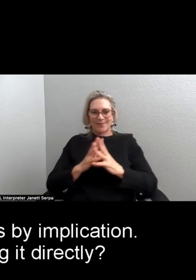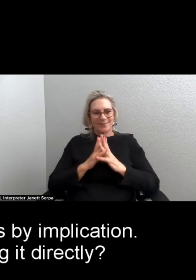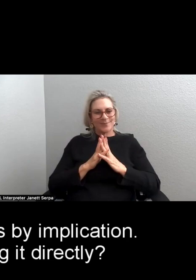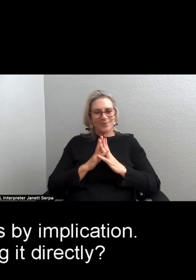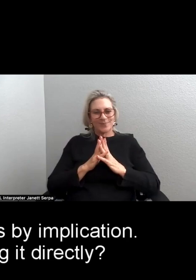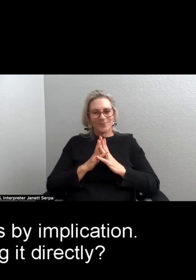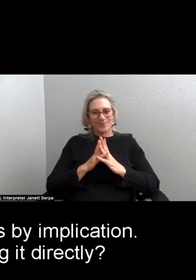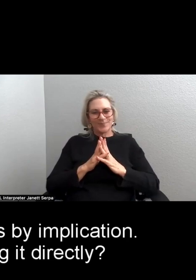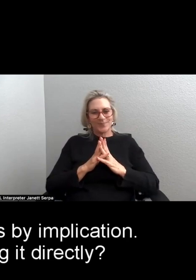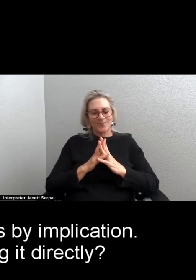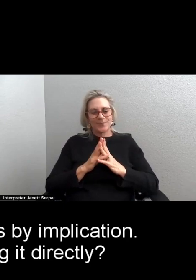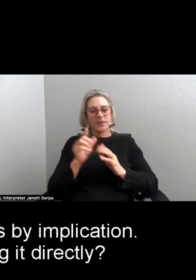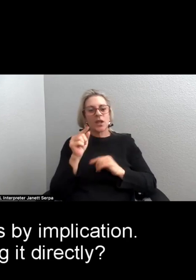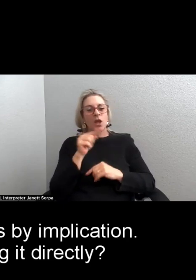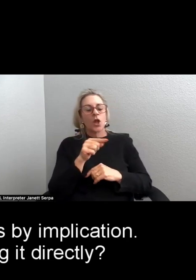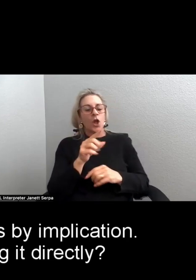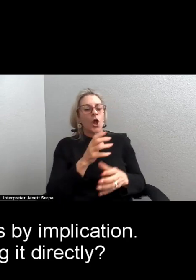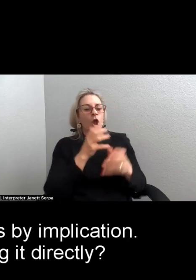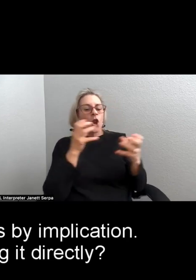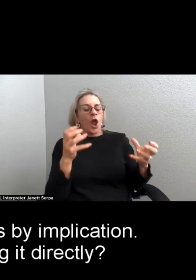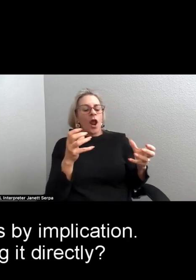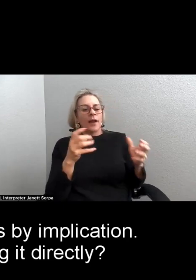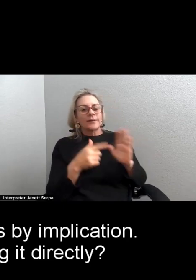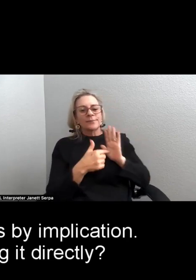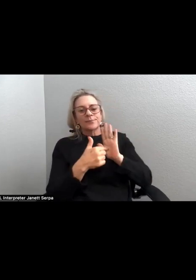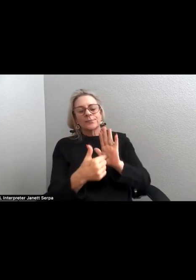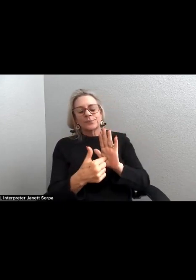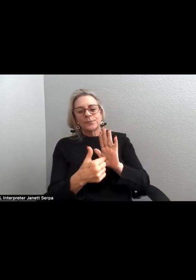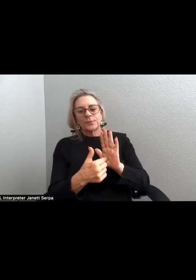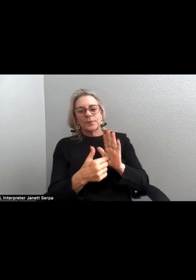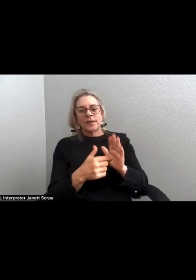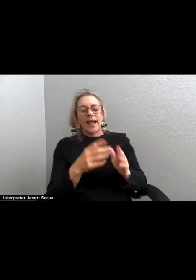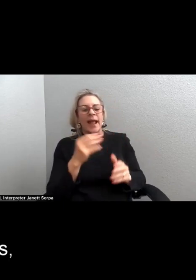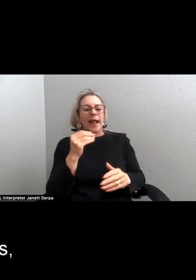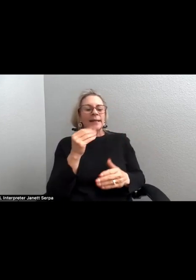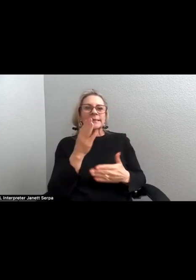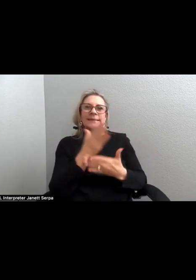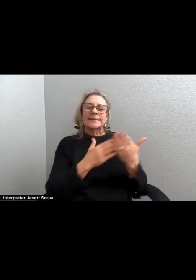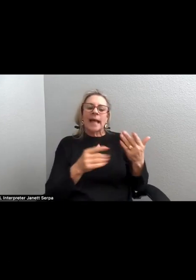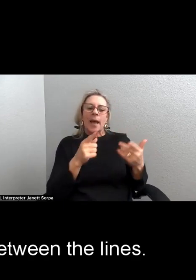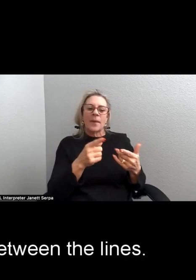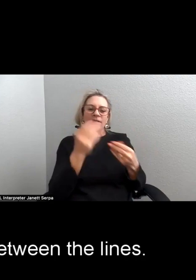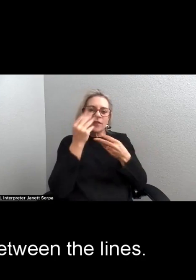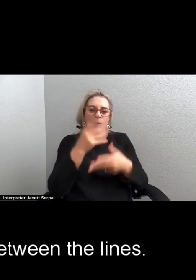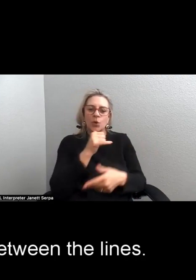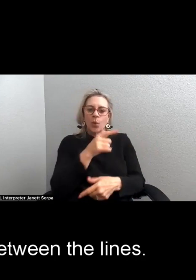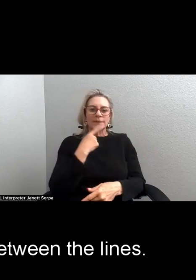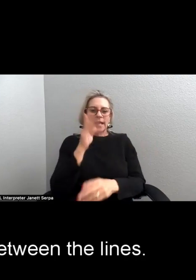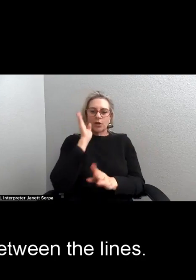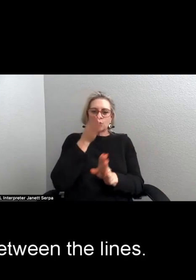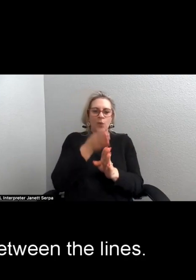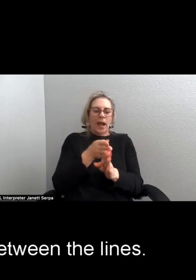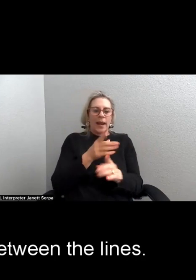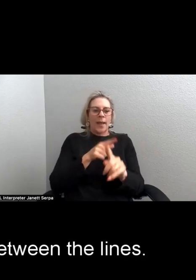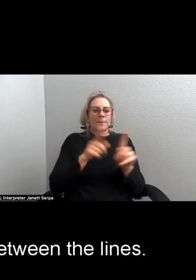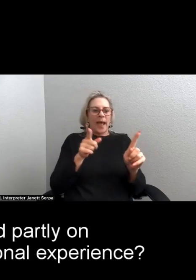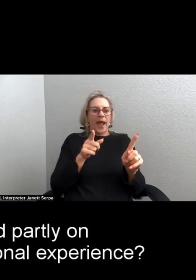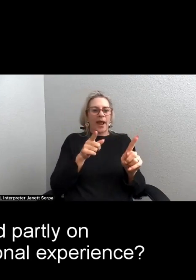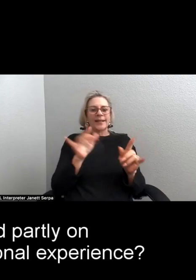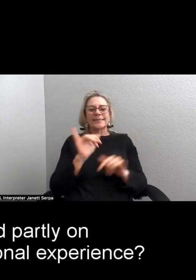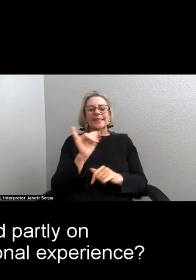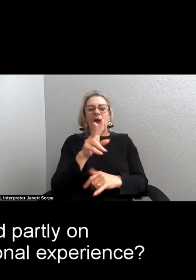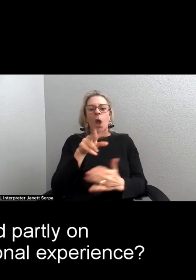A whole lot of it is by implication without saying it directly? Yes. Yes, a lot of it is between the lines.